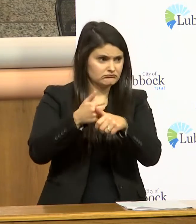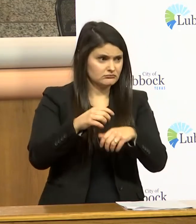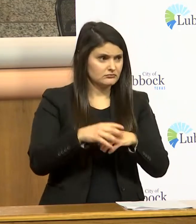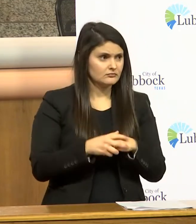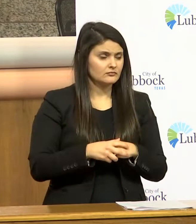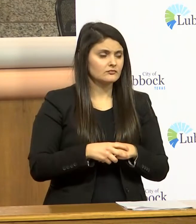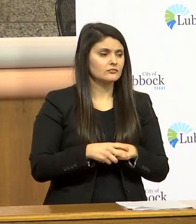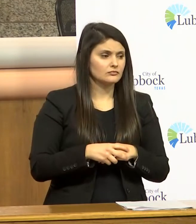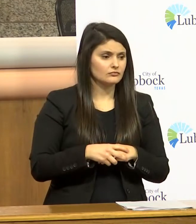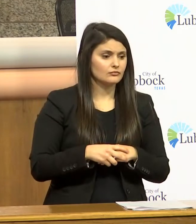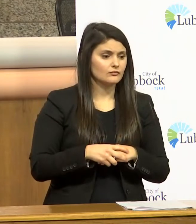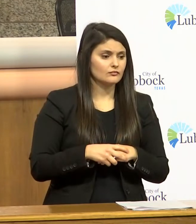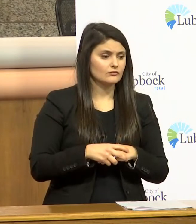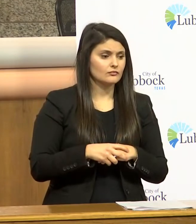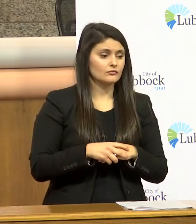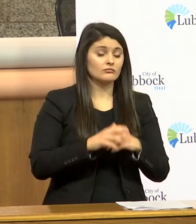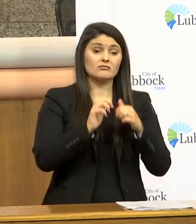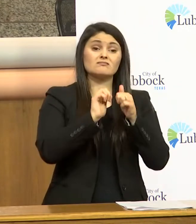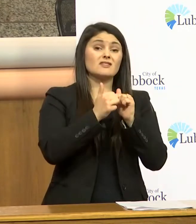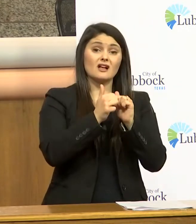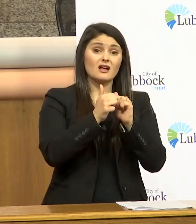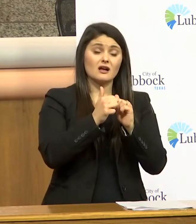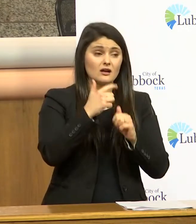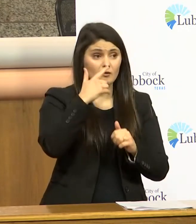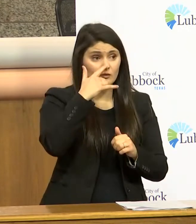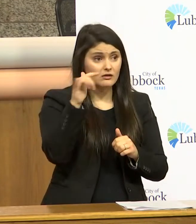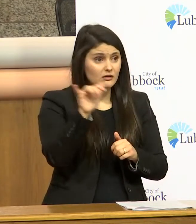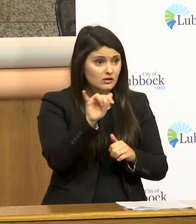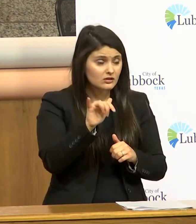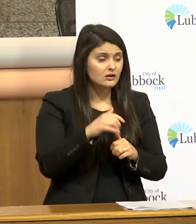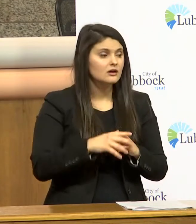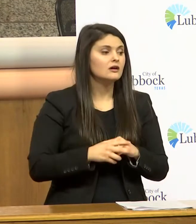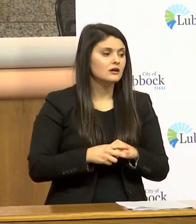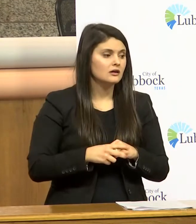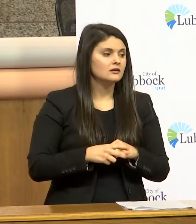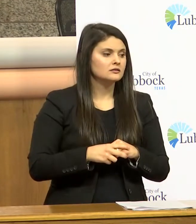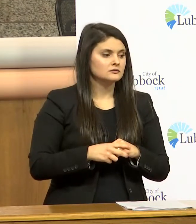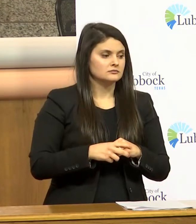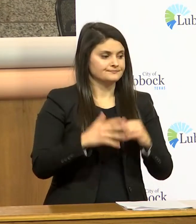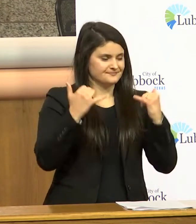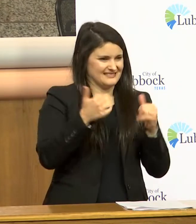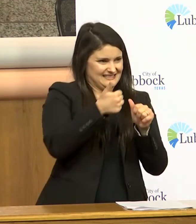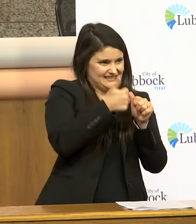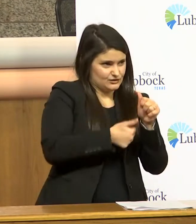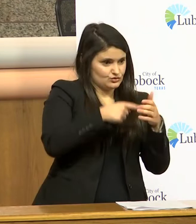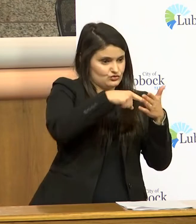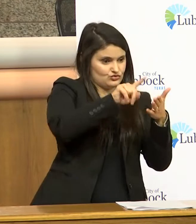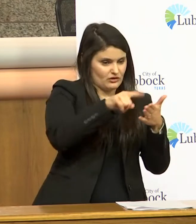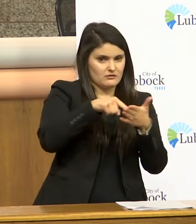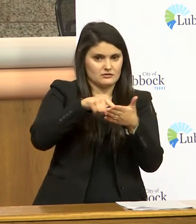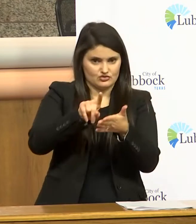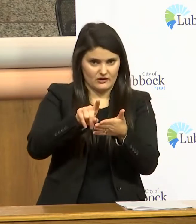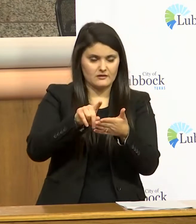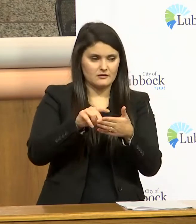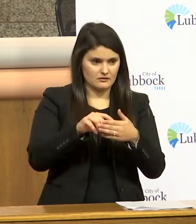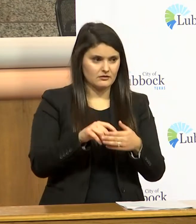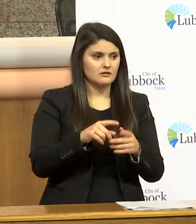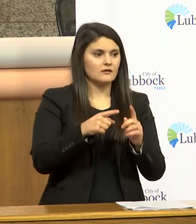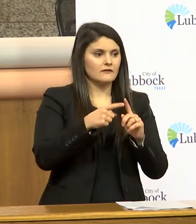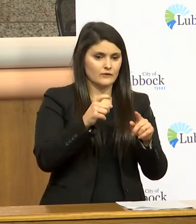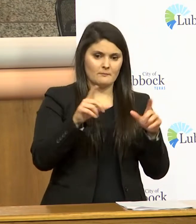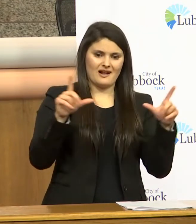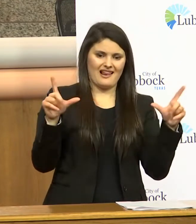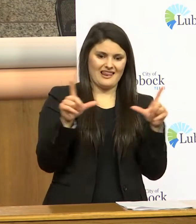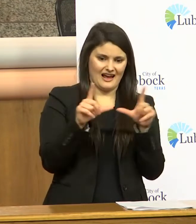and the way we do that right now each of these checks is being performed by a